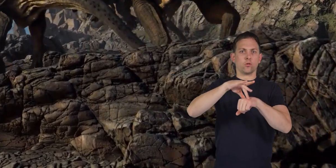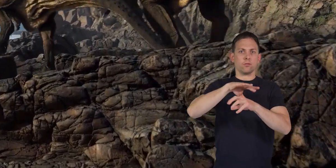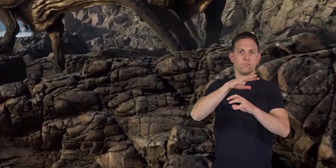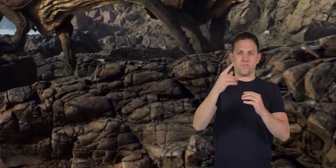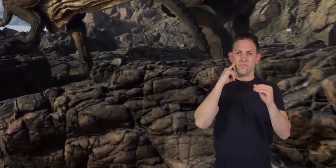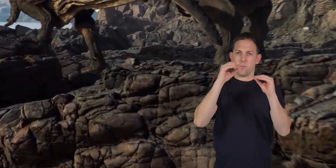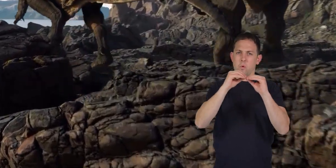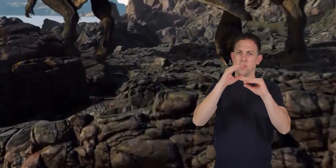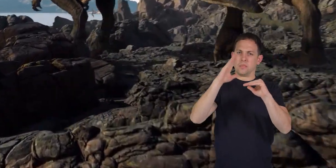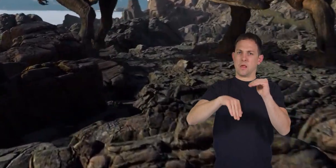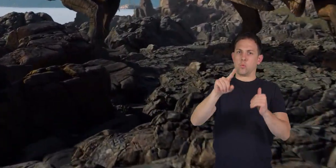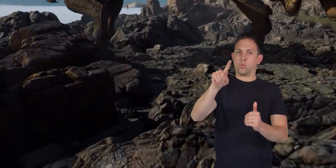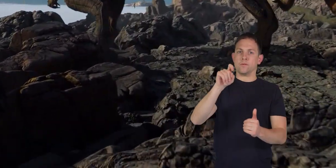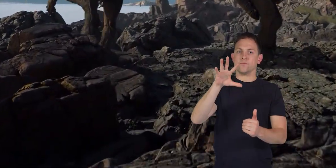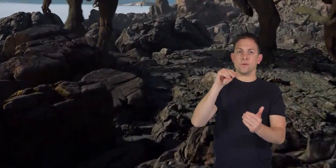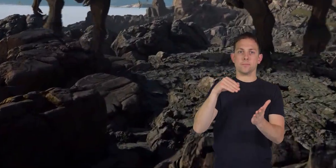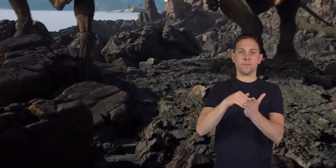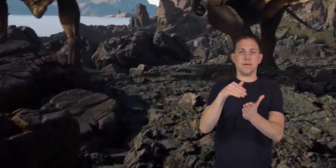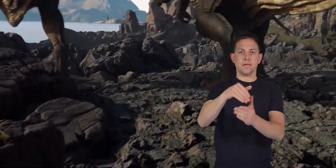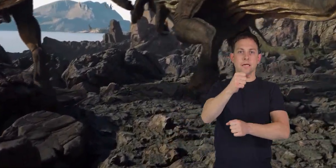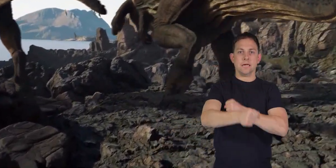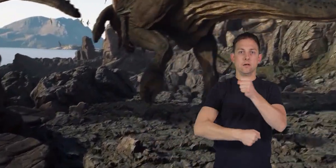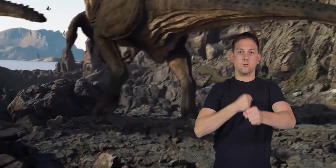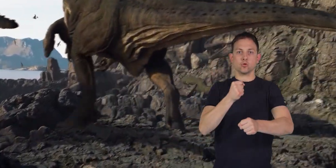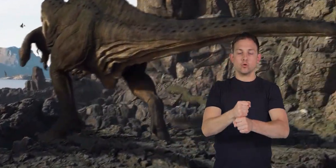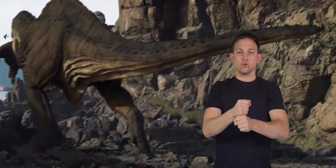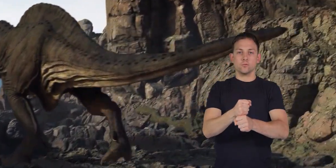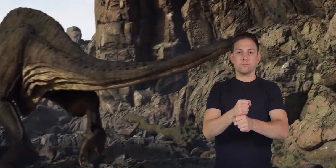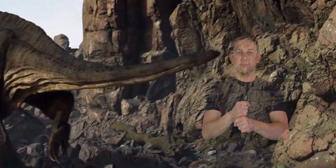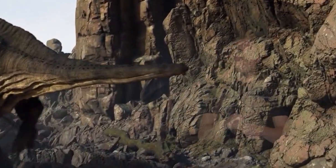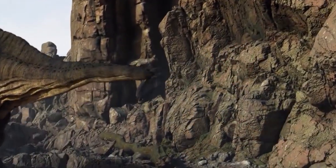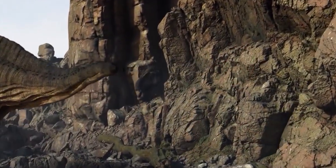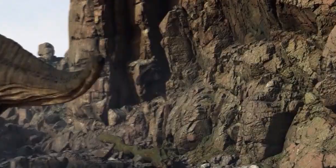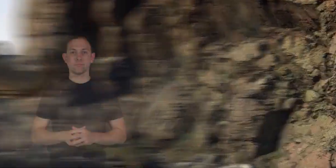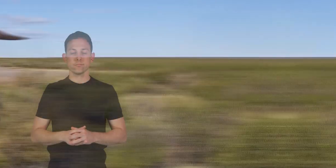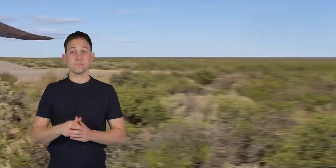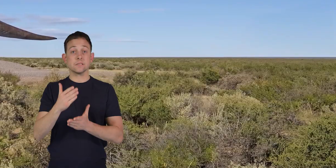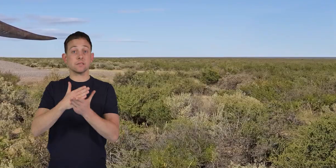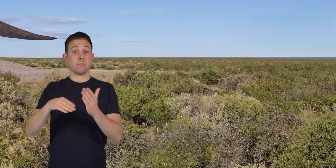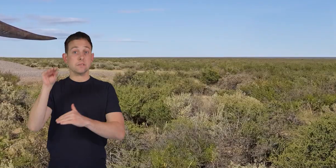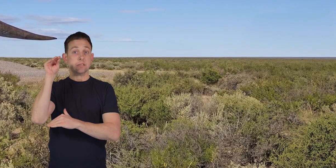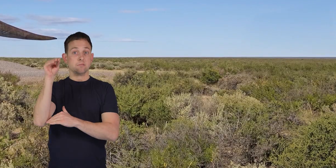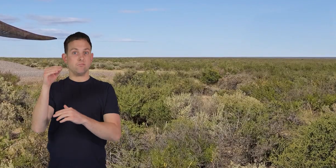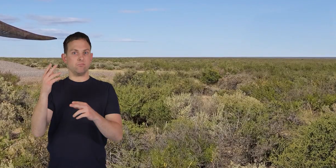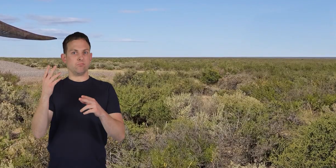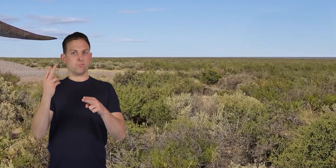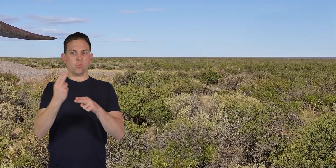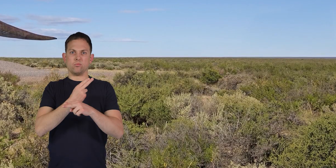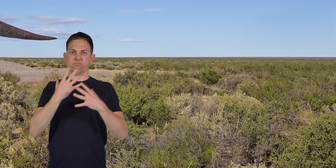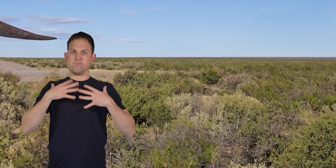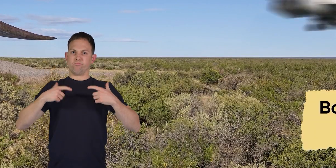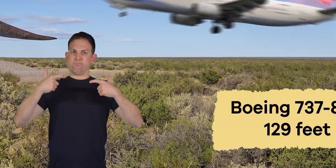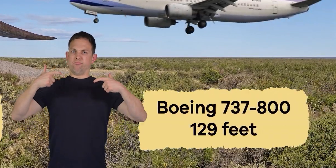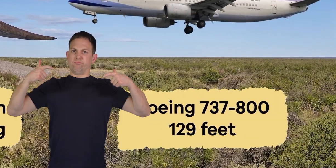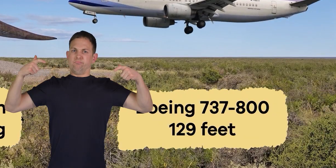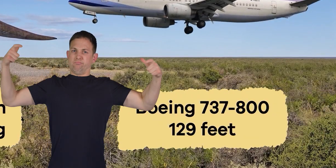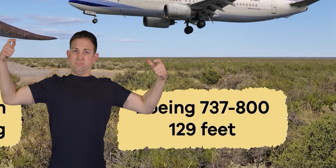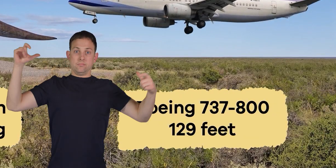for more than 150 million years. Some dinosaurs were as large as an